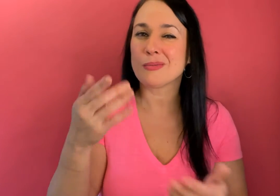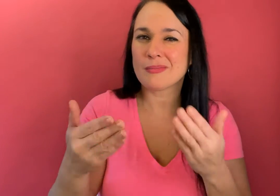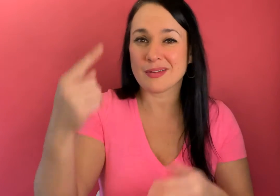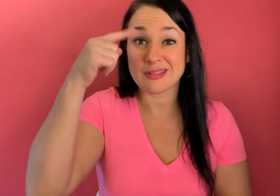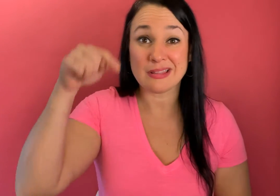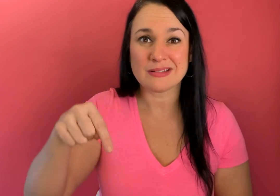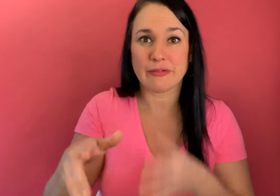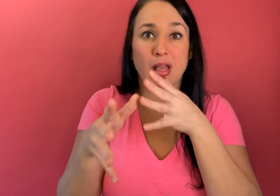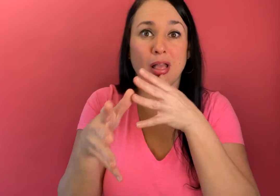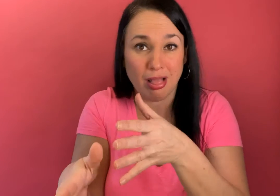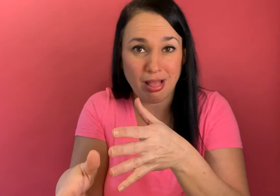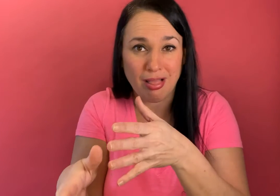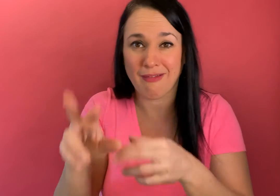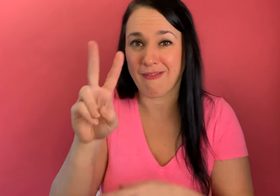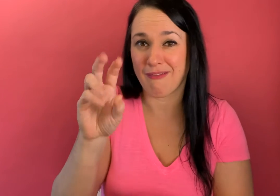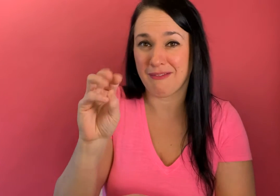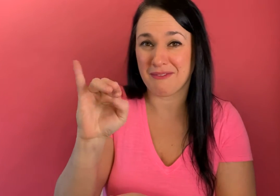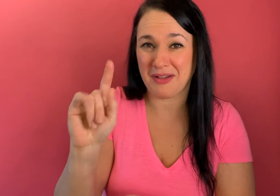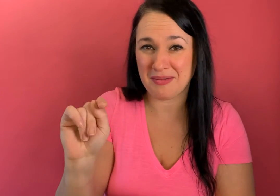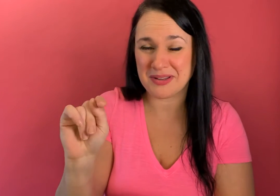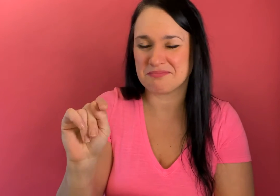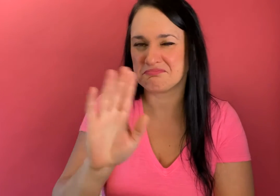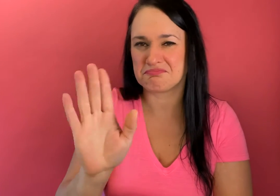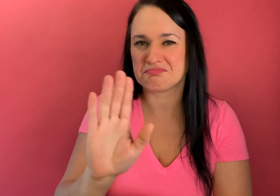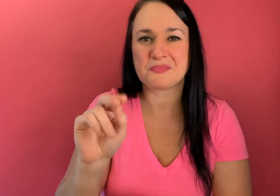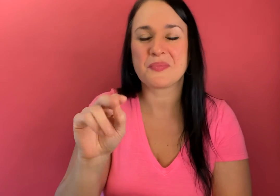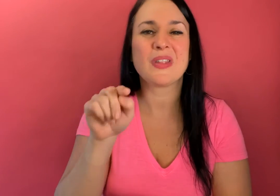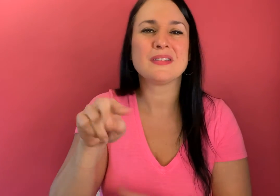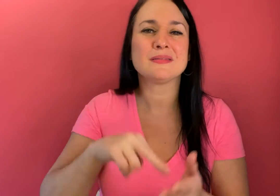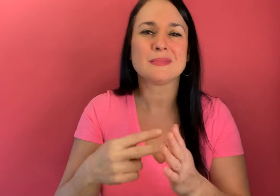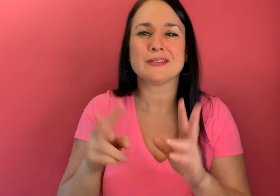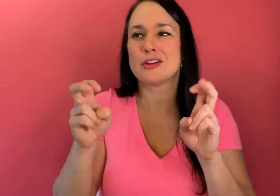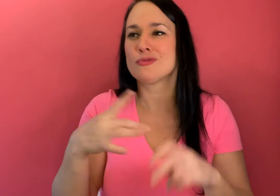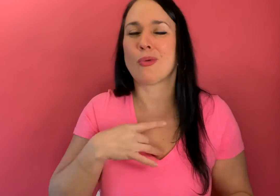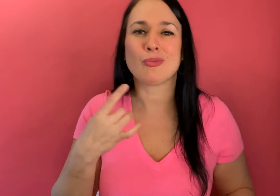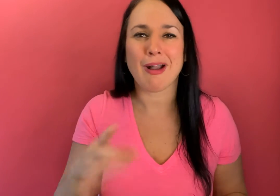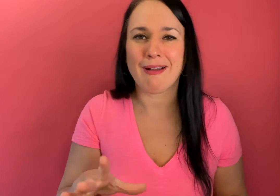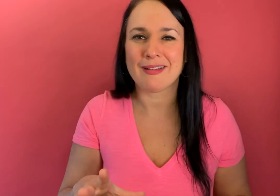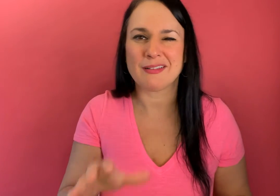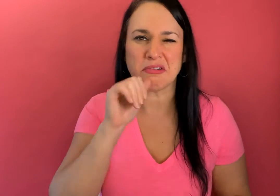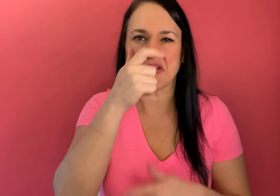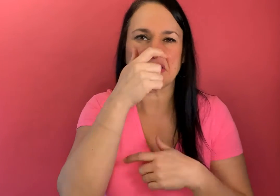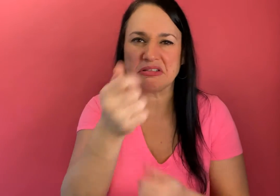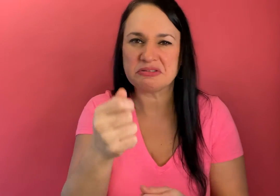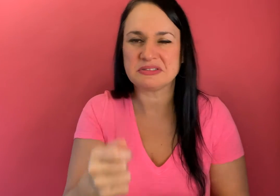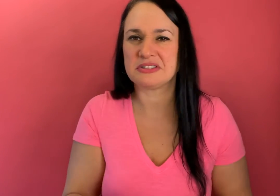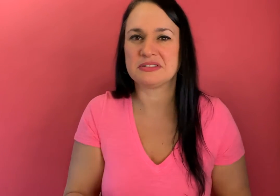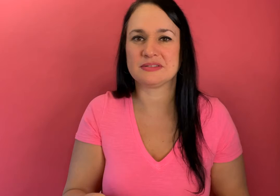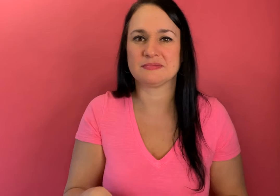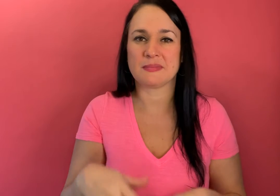now you might think this is related to vomit but no it's not this is actually something like you don't like you're not interested